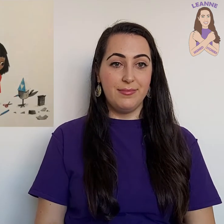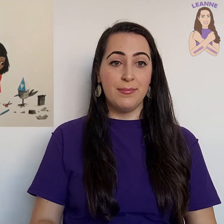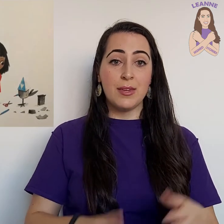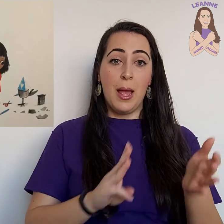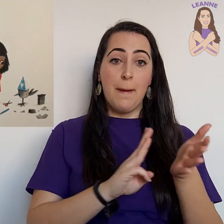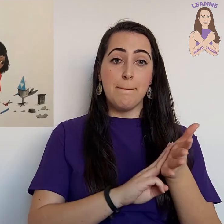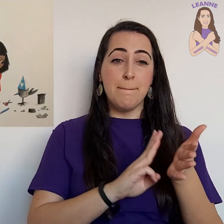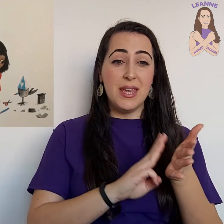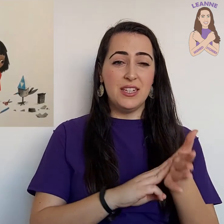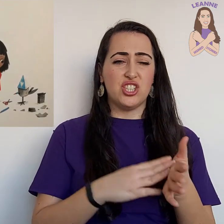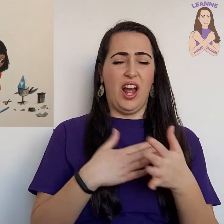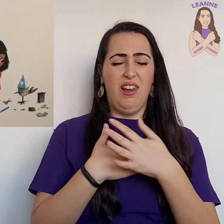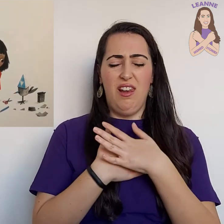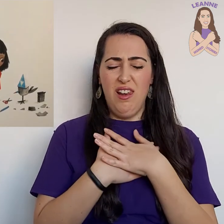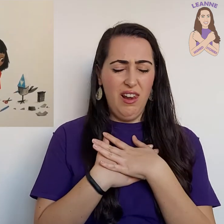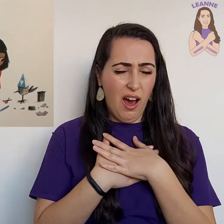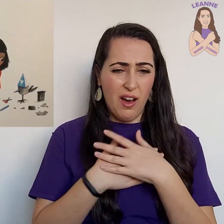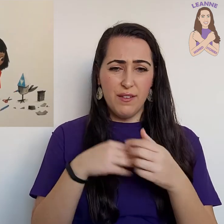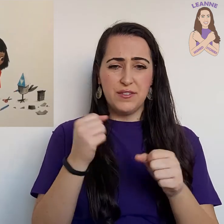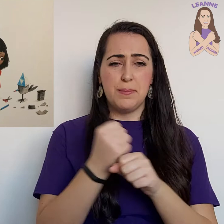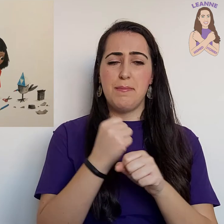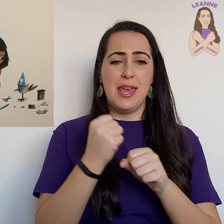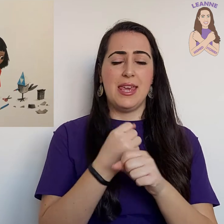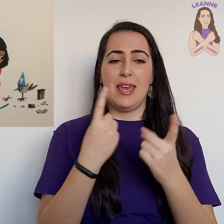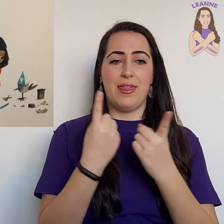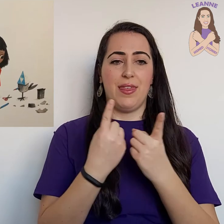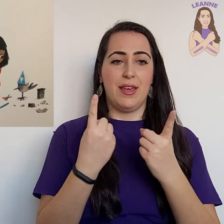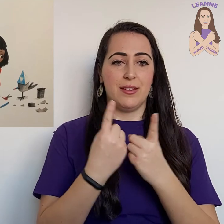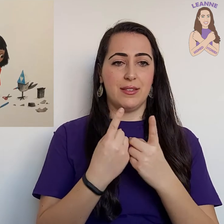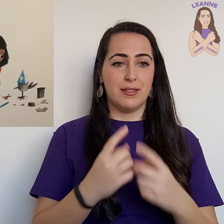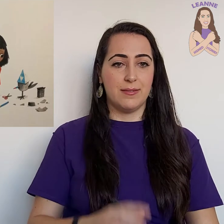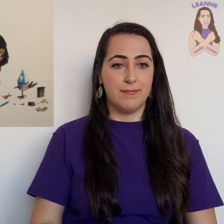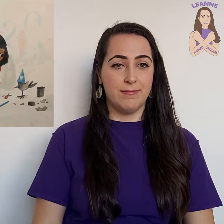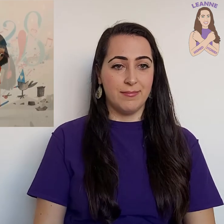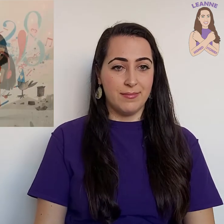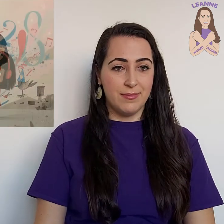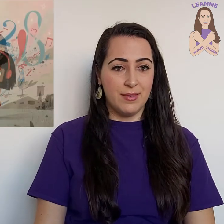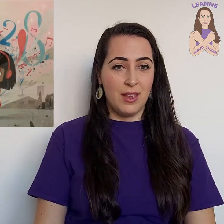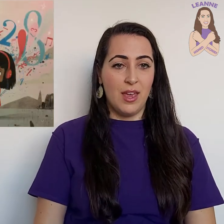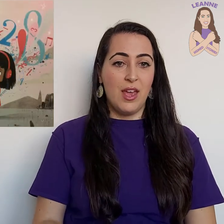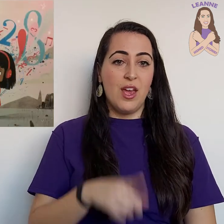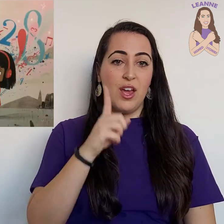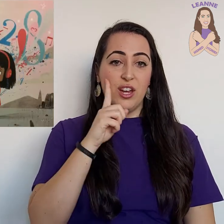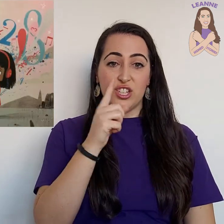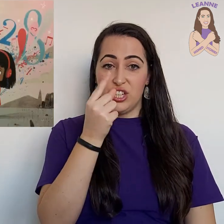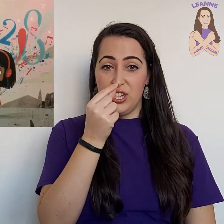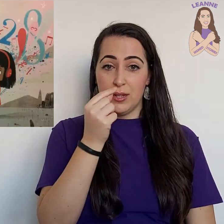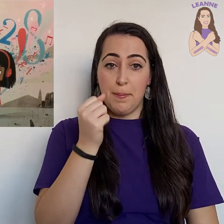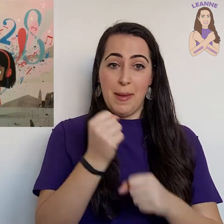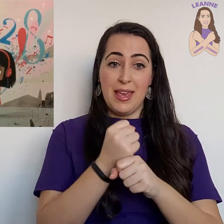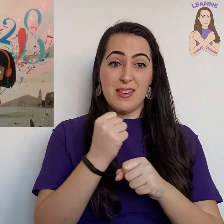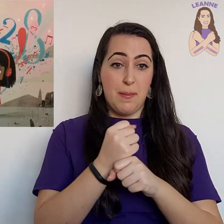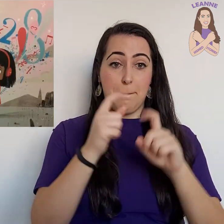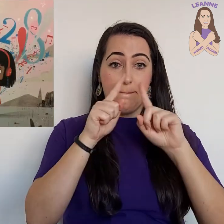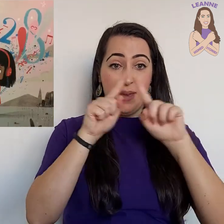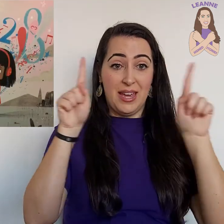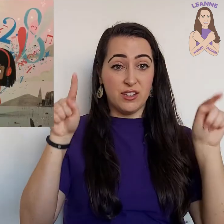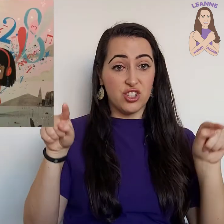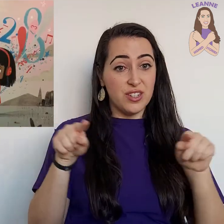Misha loved making things. She could make pictures